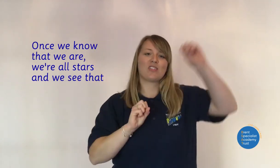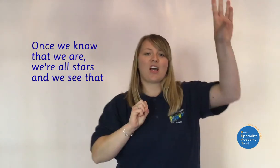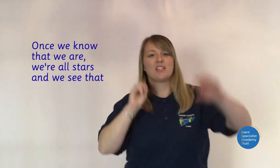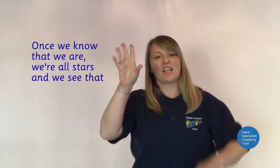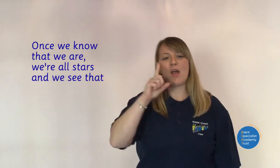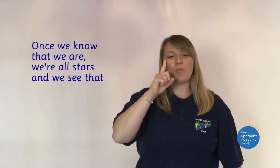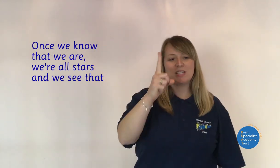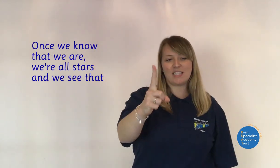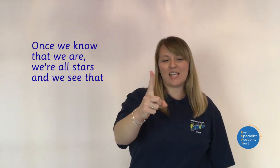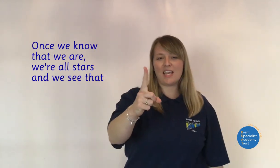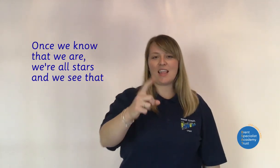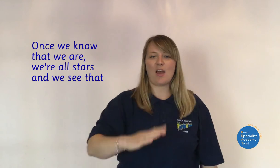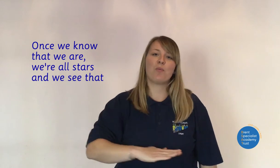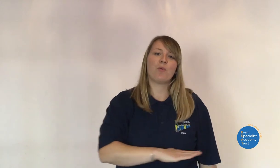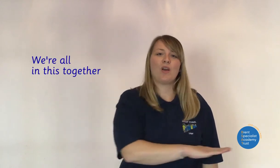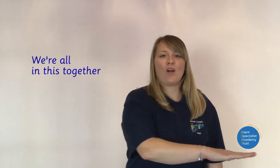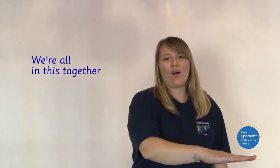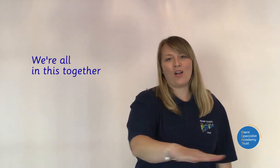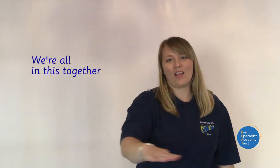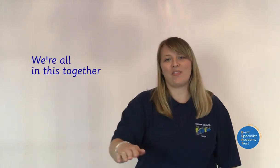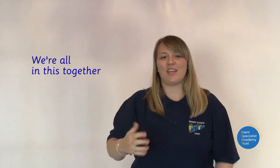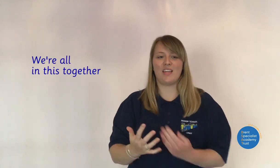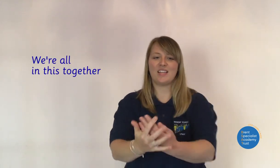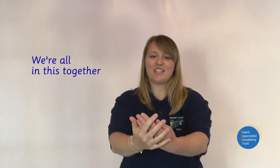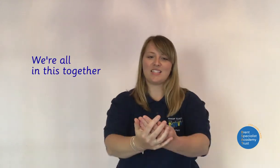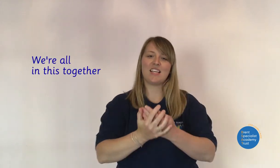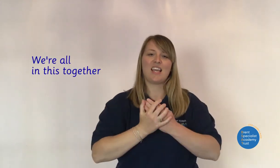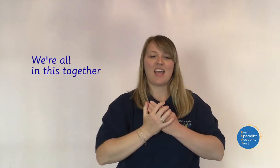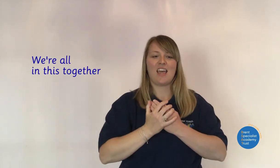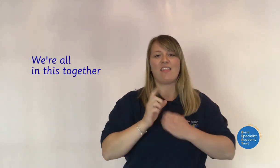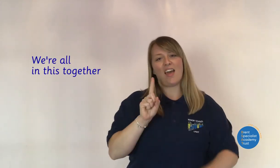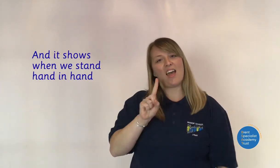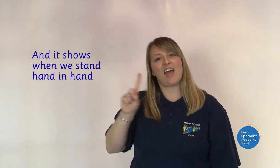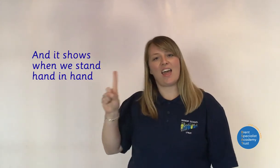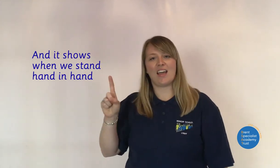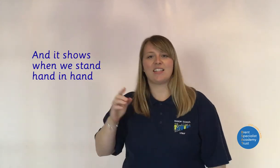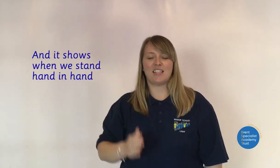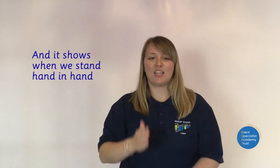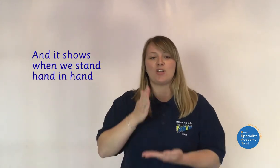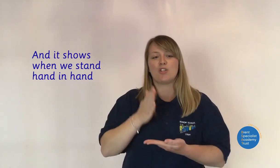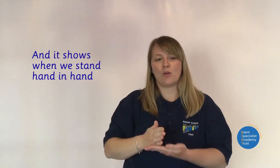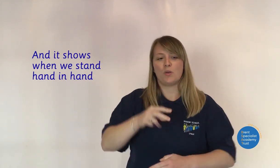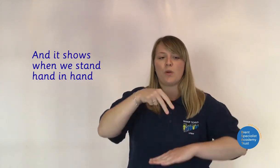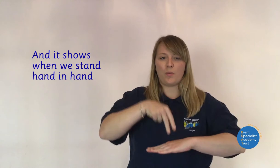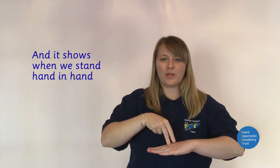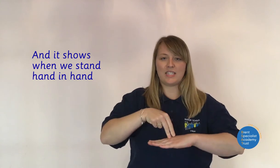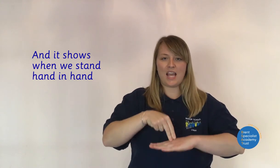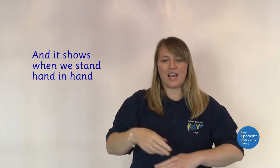stars And we see that we're all in this together And it shows when we stand